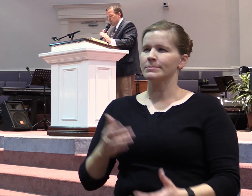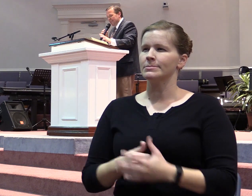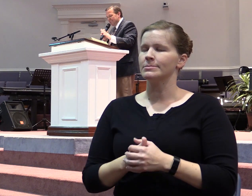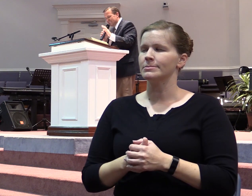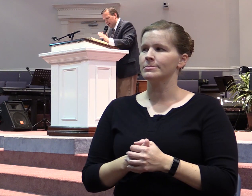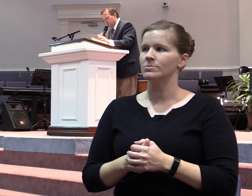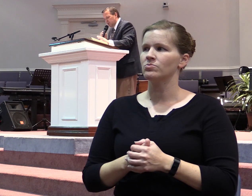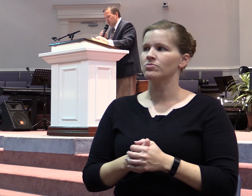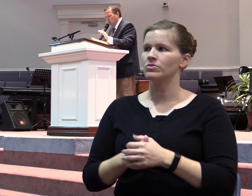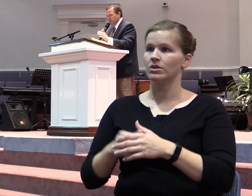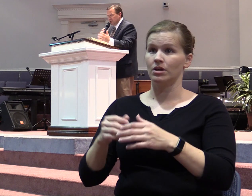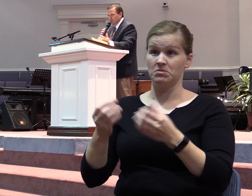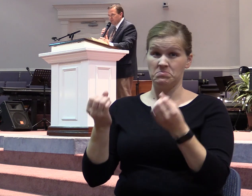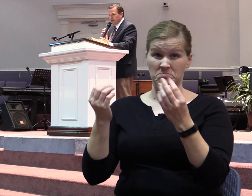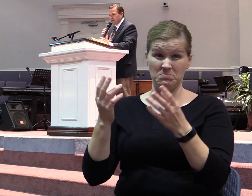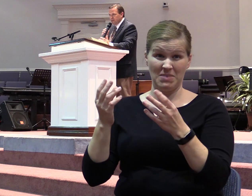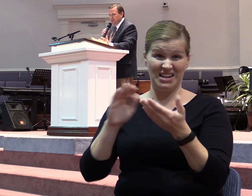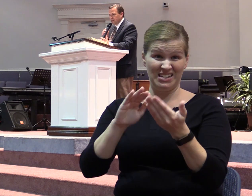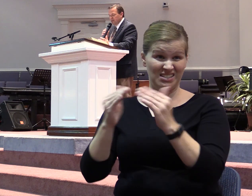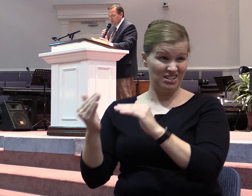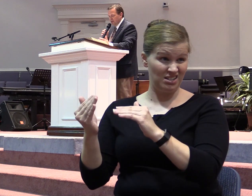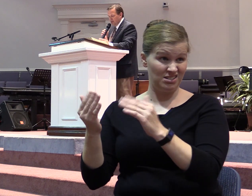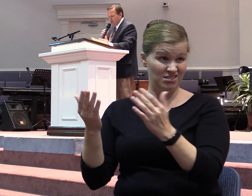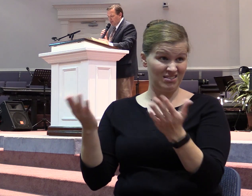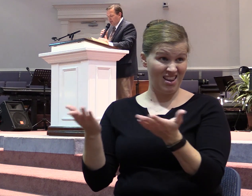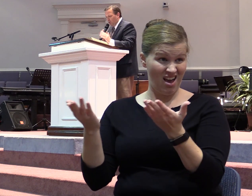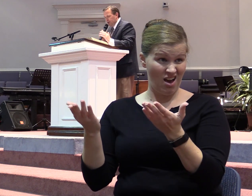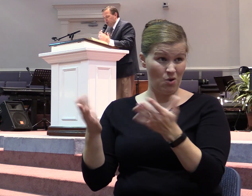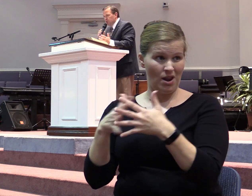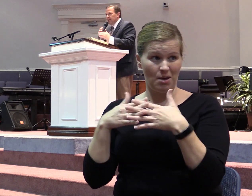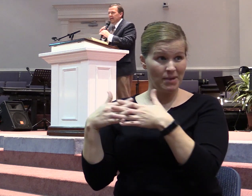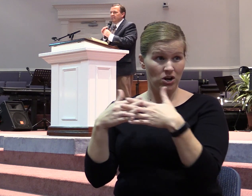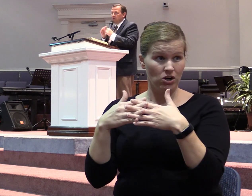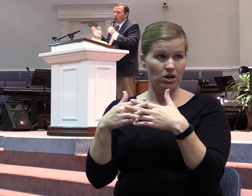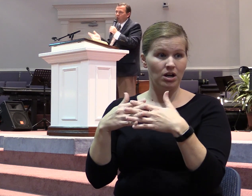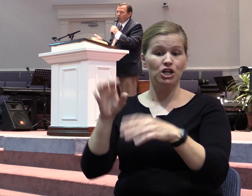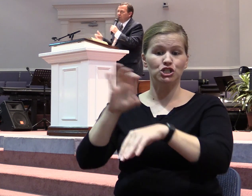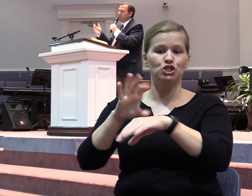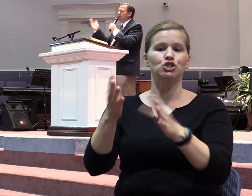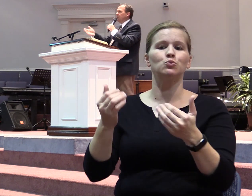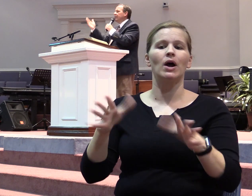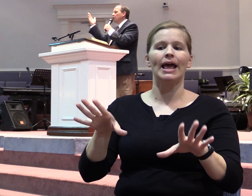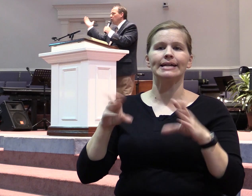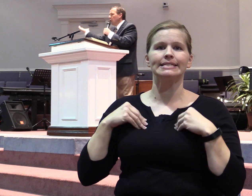accept homosexual marriages. If we do that, then what we're doing is befriending the world.